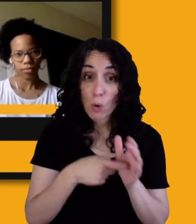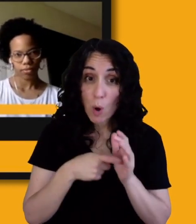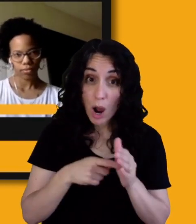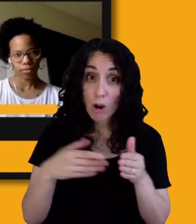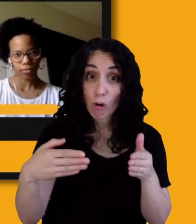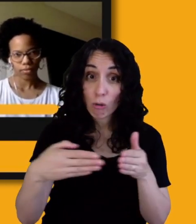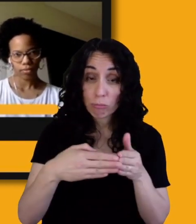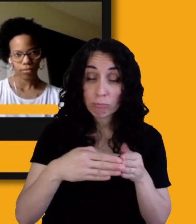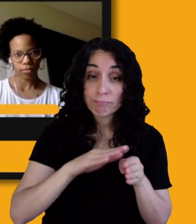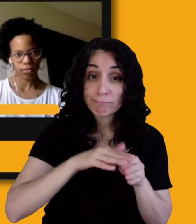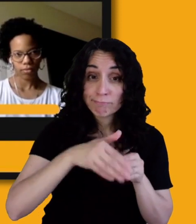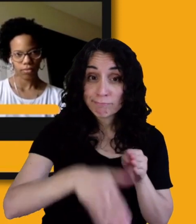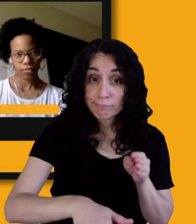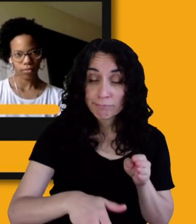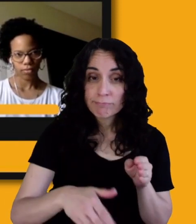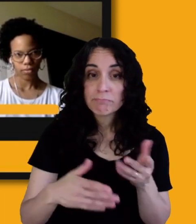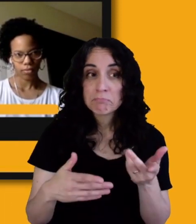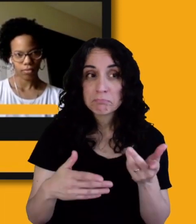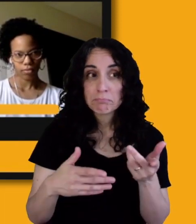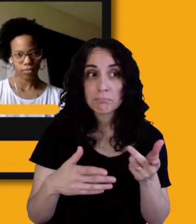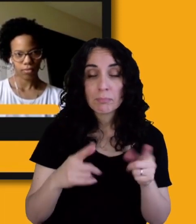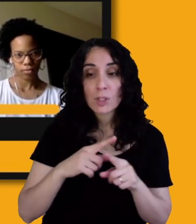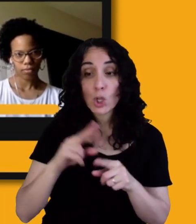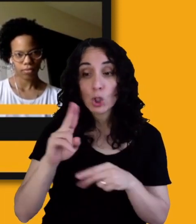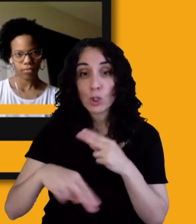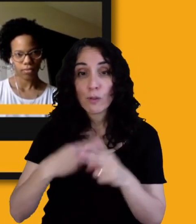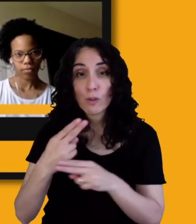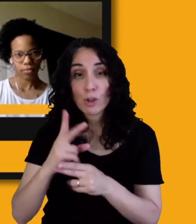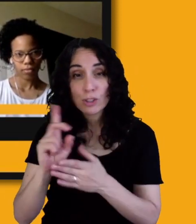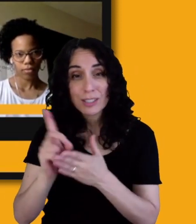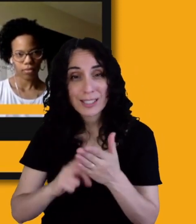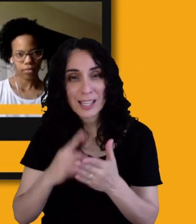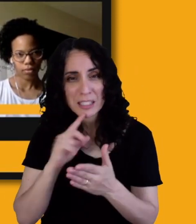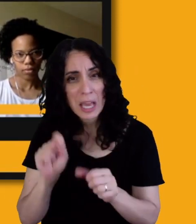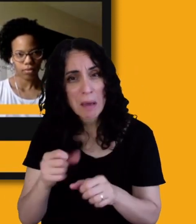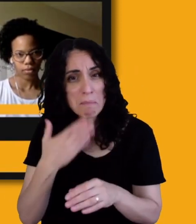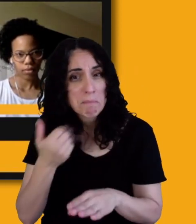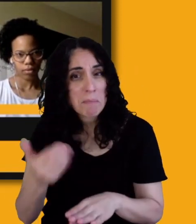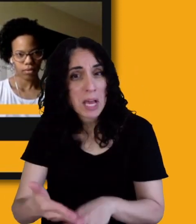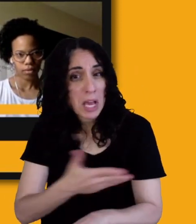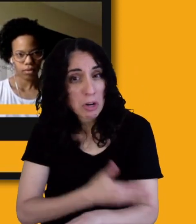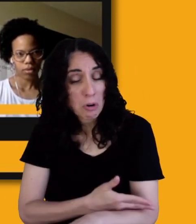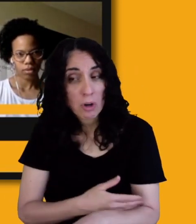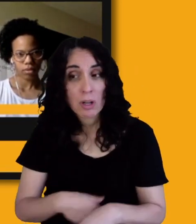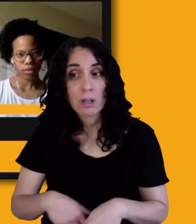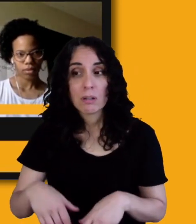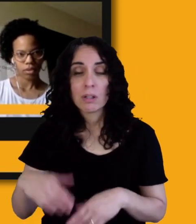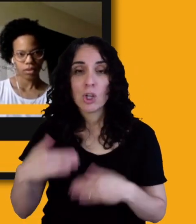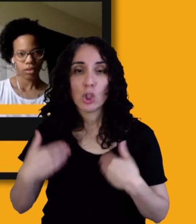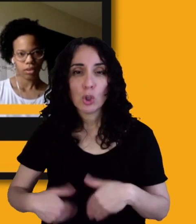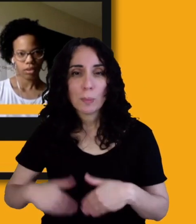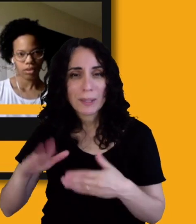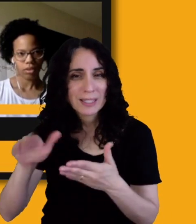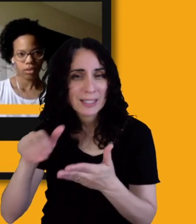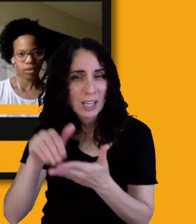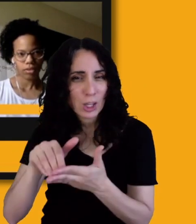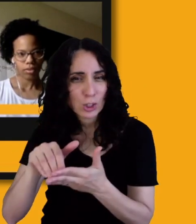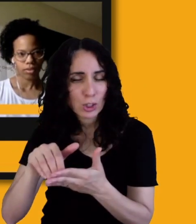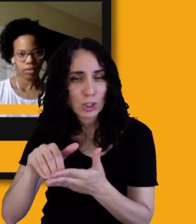says, oh, they, they, you know, they can be better. And human centered design says they can be ubiquitous. I mean, maybe that's a way of describing it that,